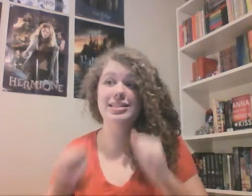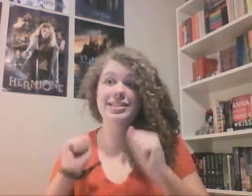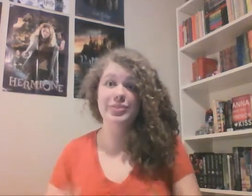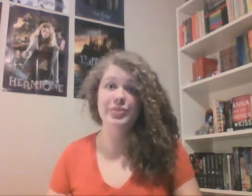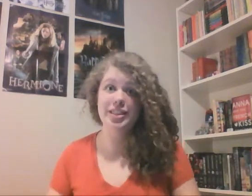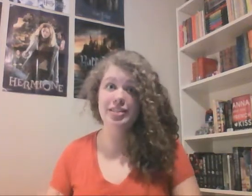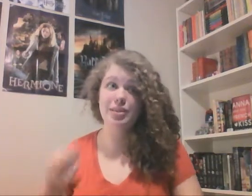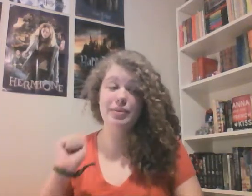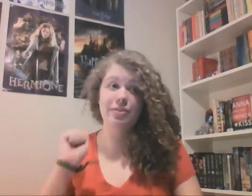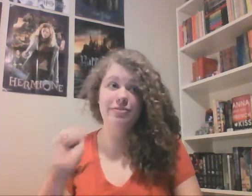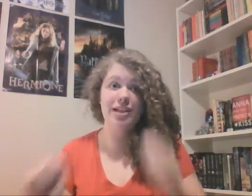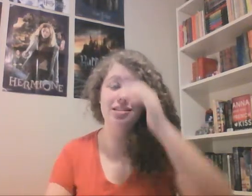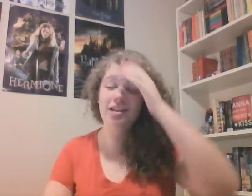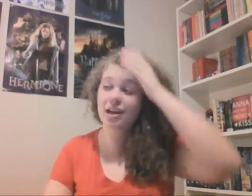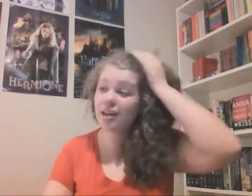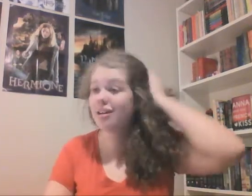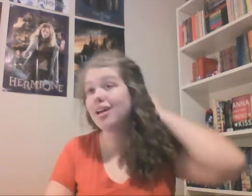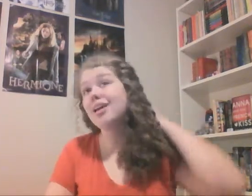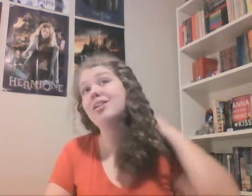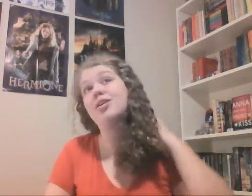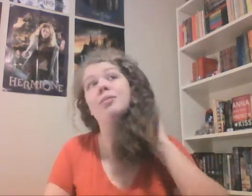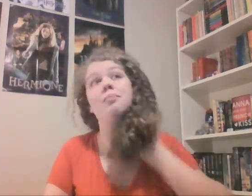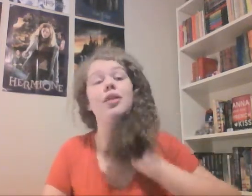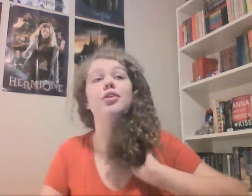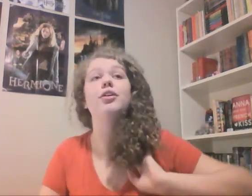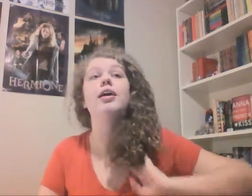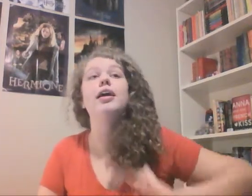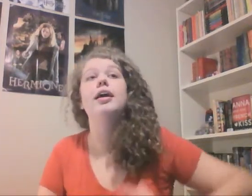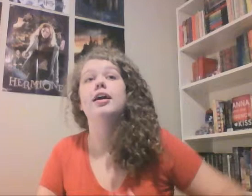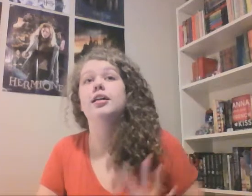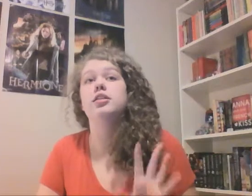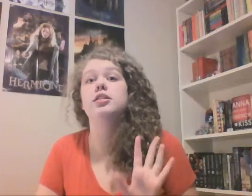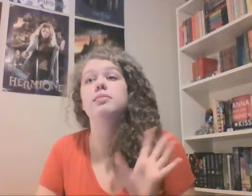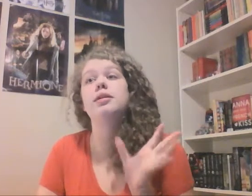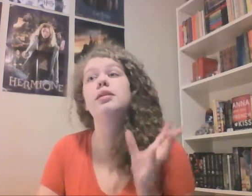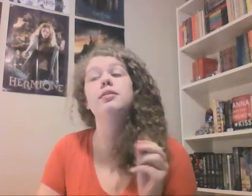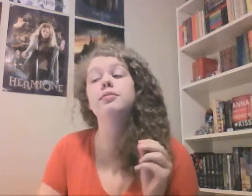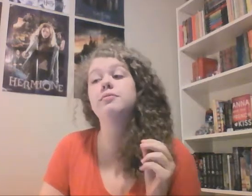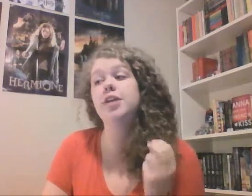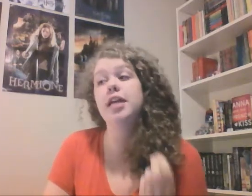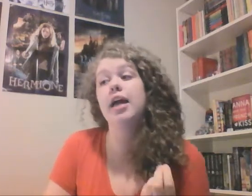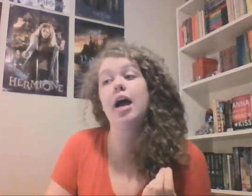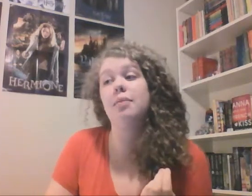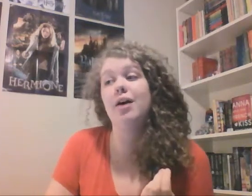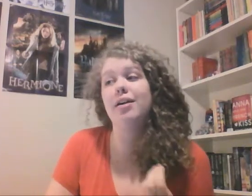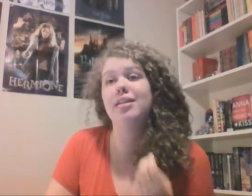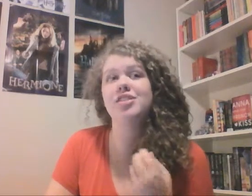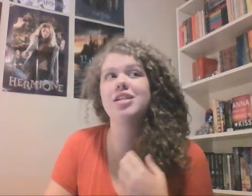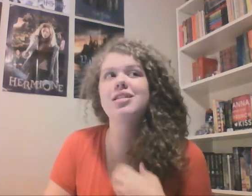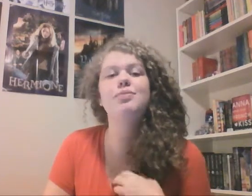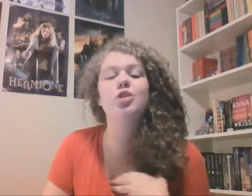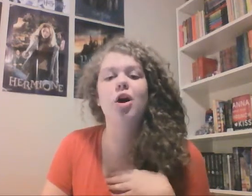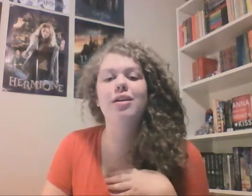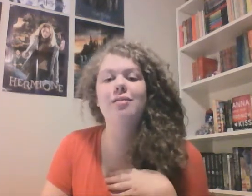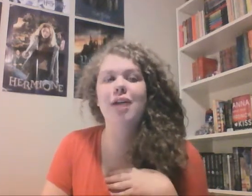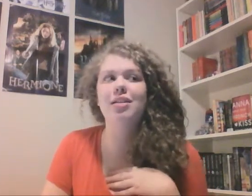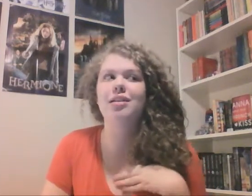a dream about Valentine and her mother and she's completely freaking out about it. And then she ends up drawing Valentine